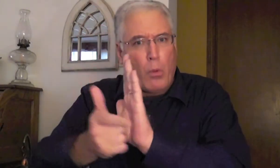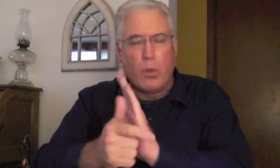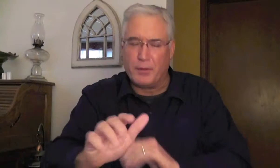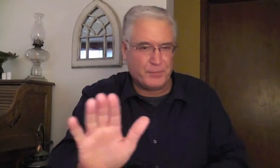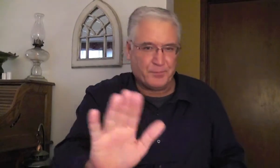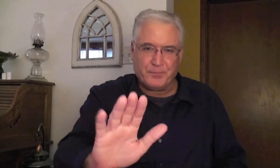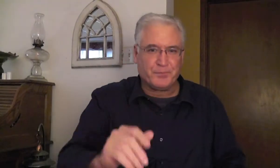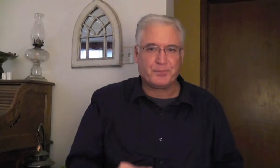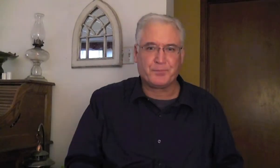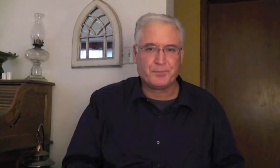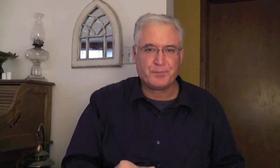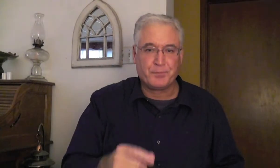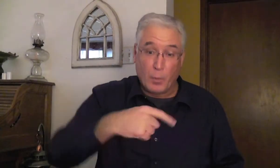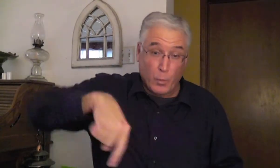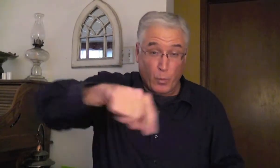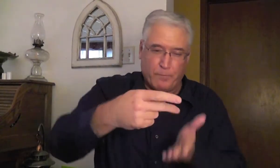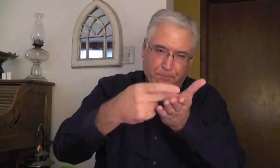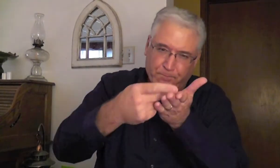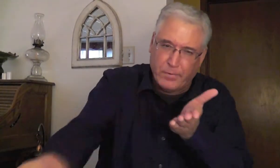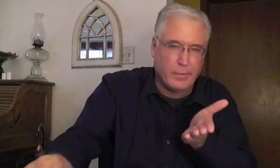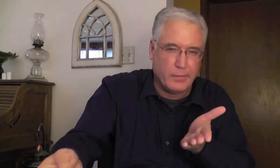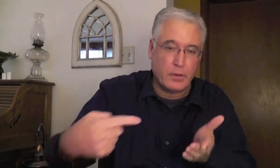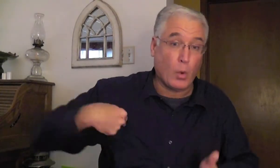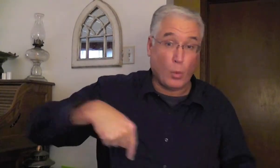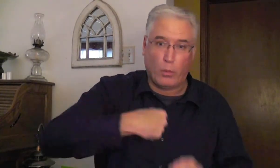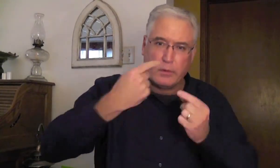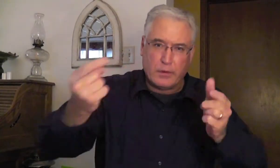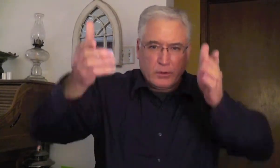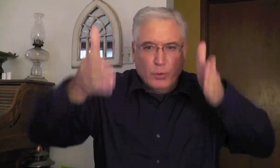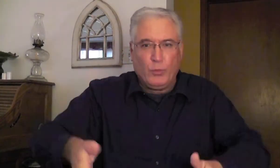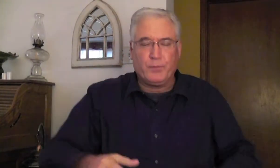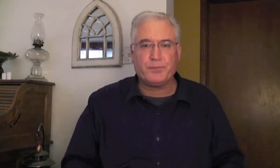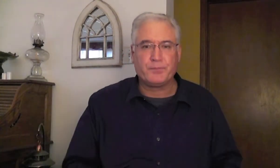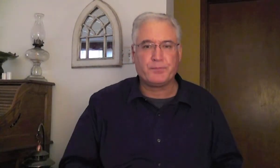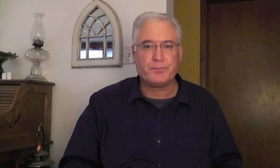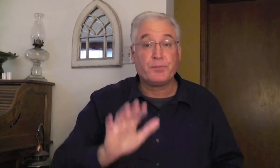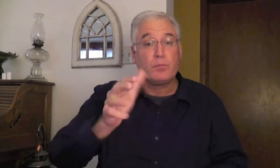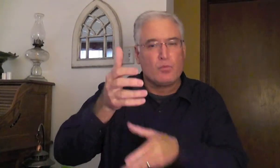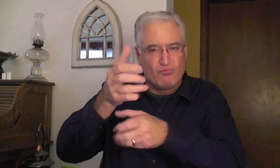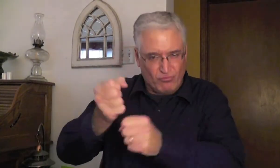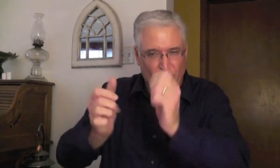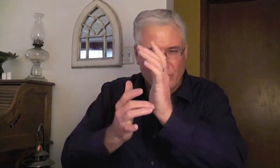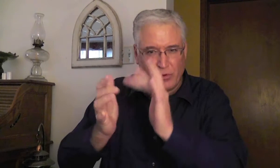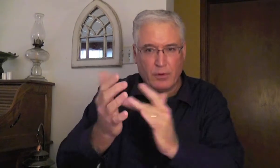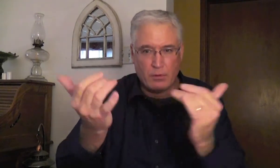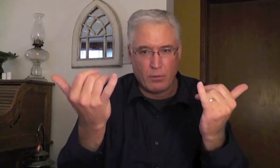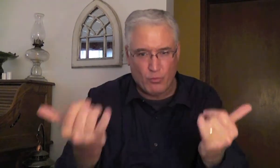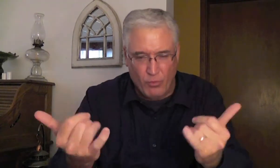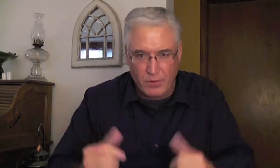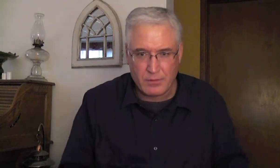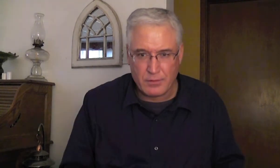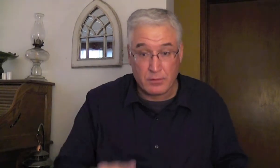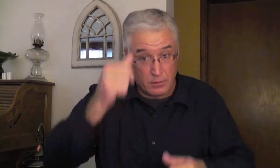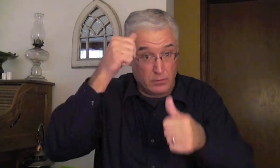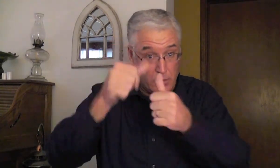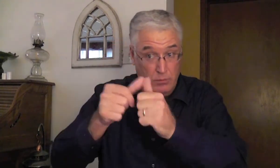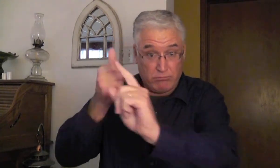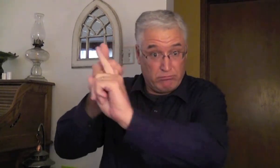Can your religion help you? Can it save you? Can it obeying the law? Oh no. We are all failures in this. But Jesus Christ.